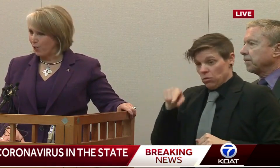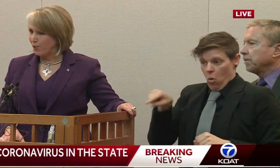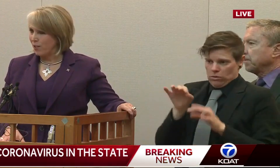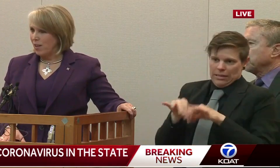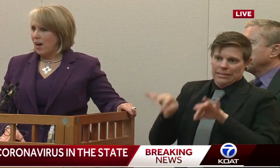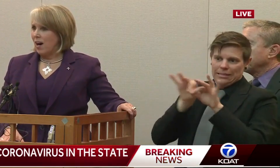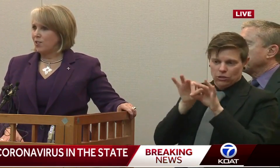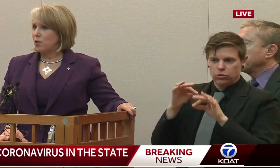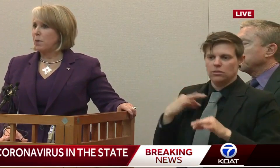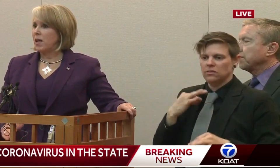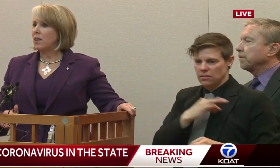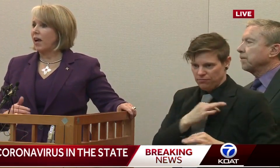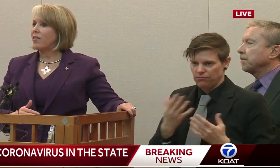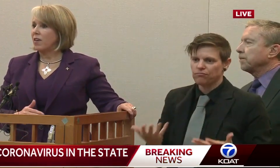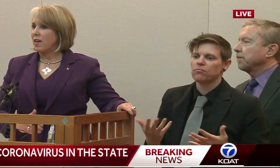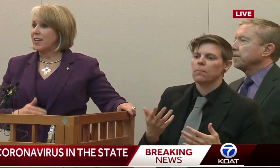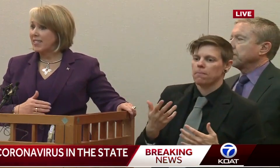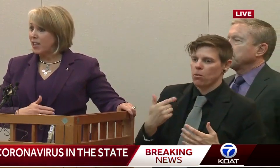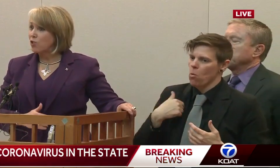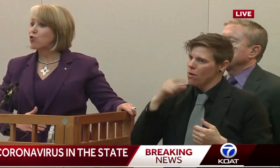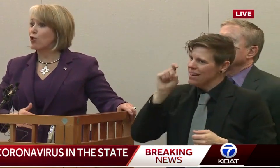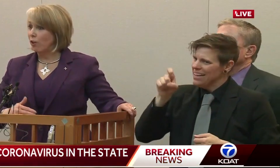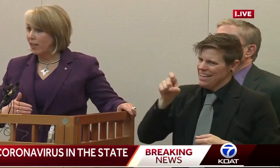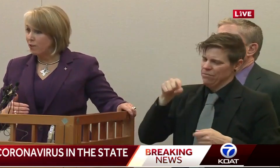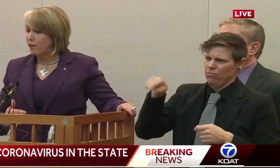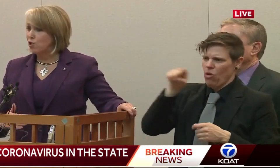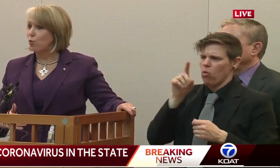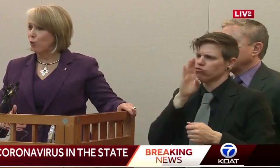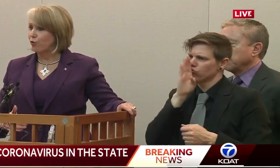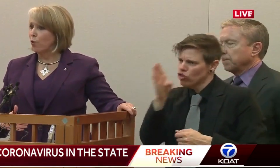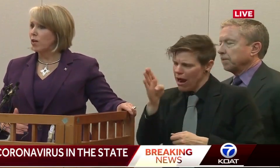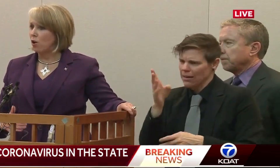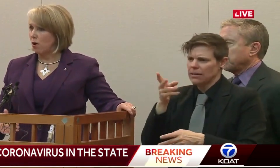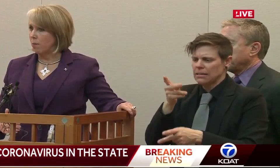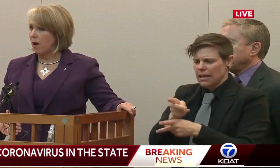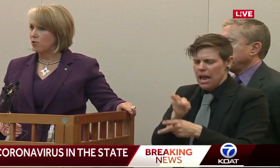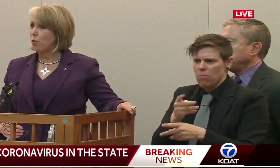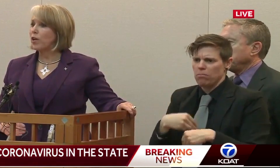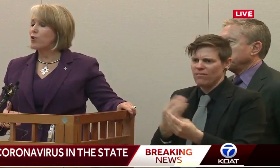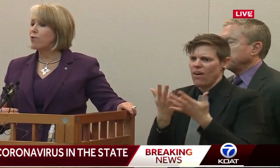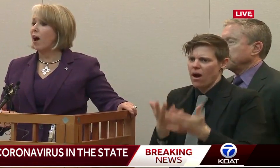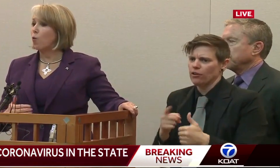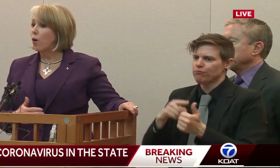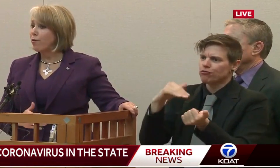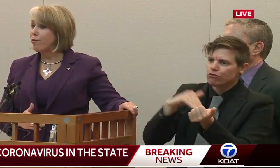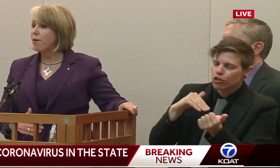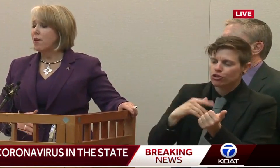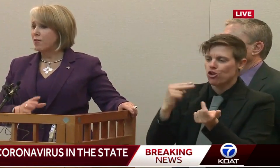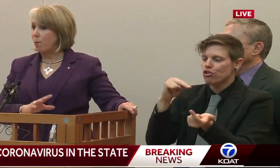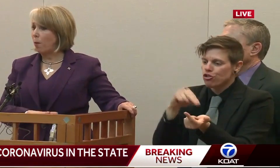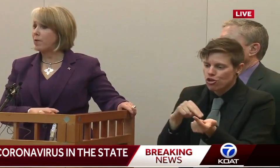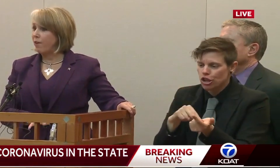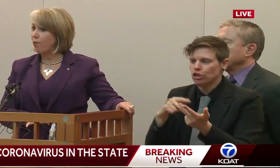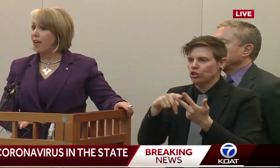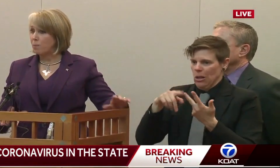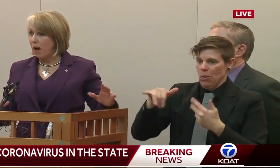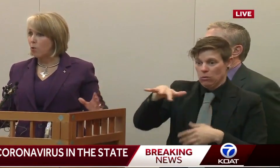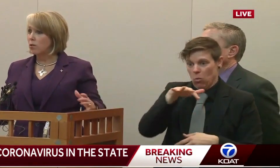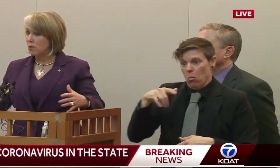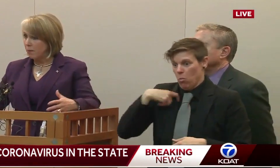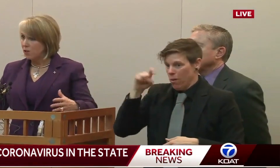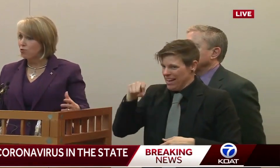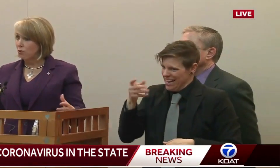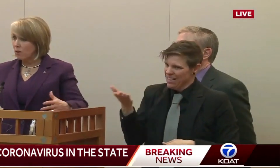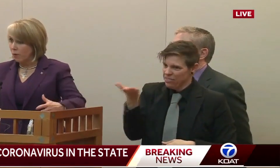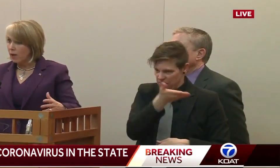providers to be like the essential individuals that we talk about. So we do that with the Department of Health has